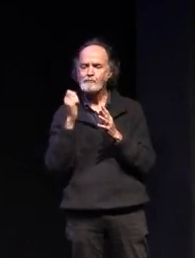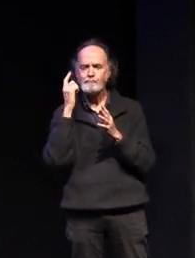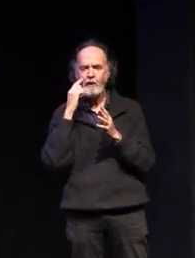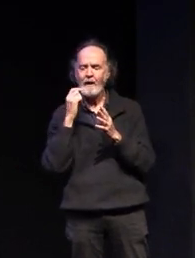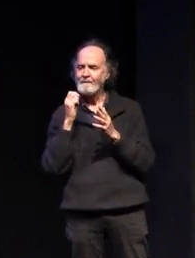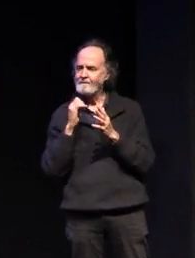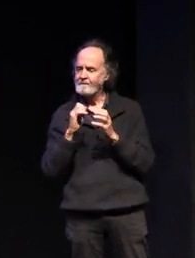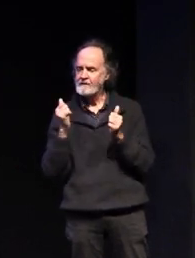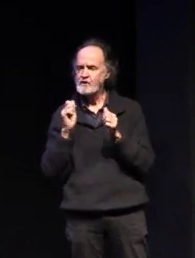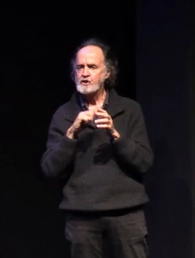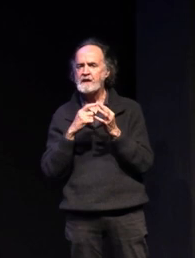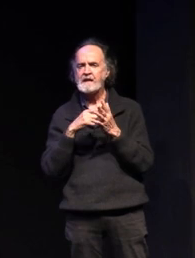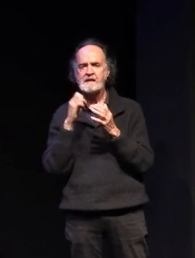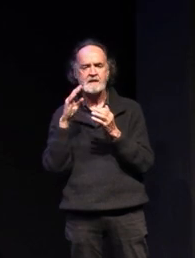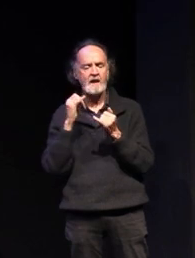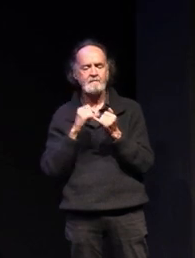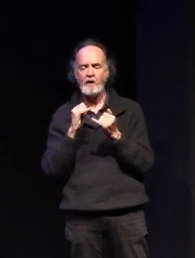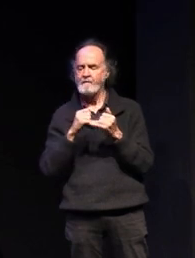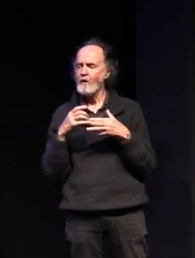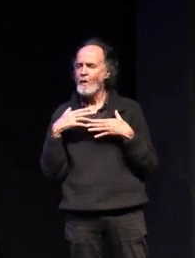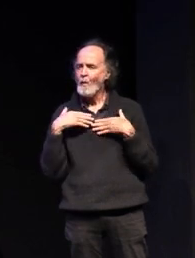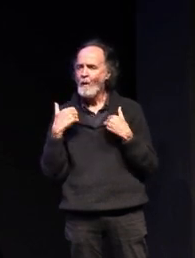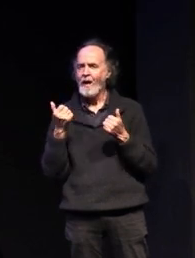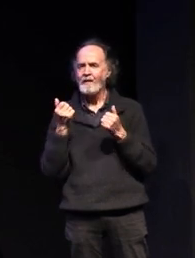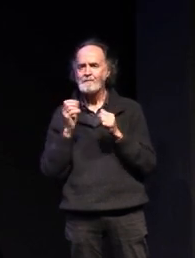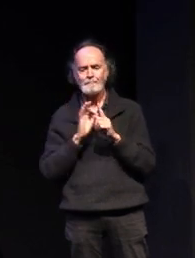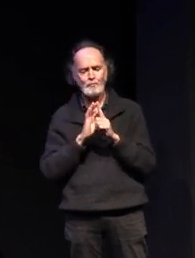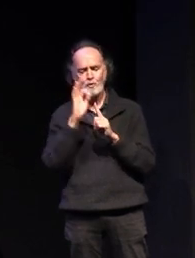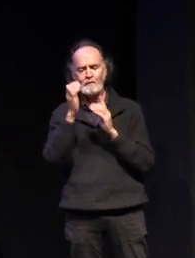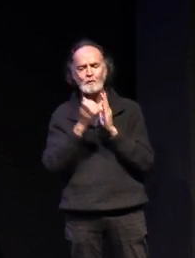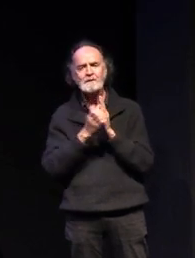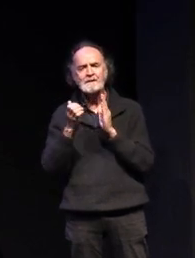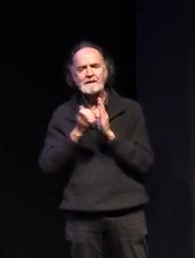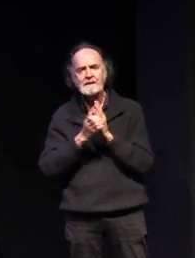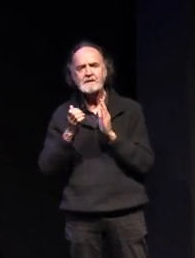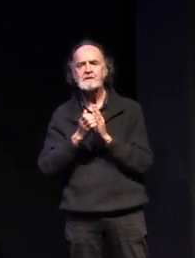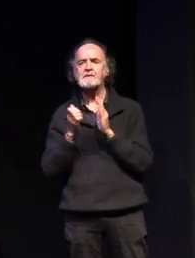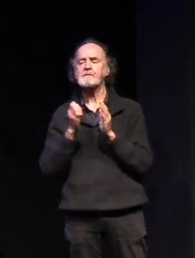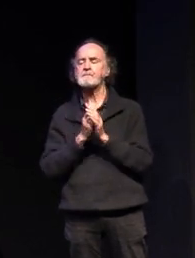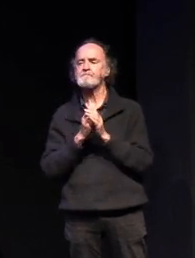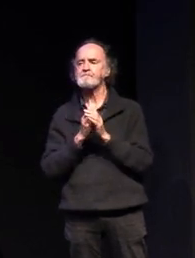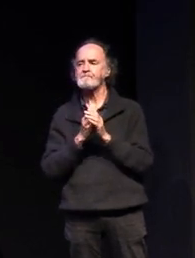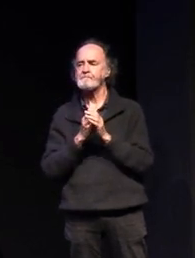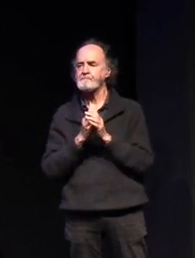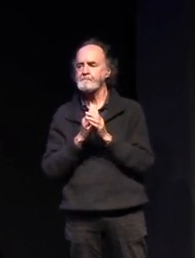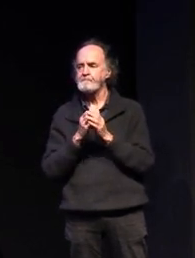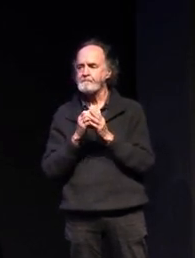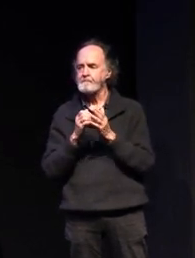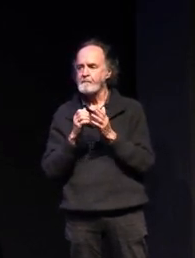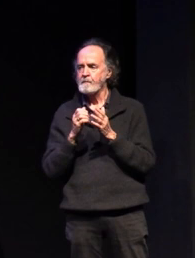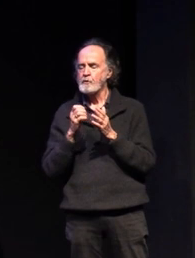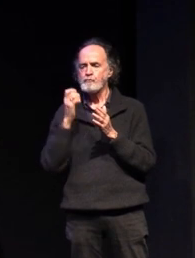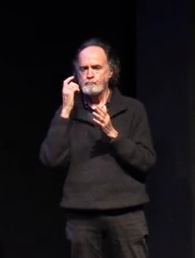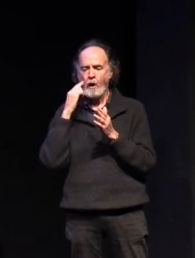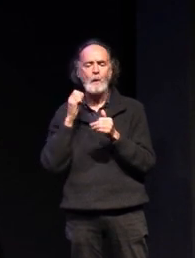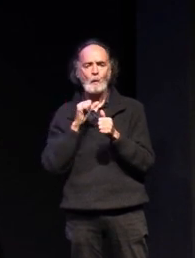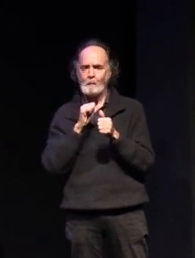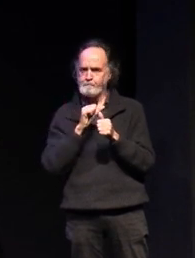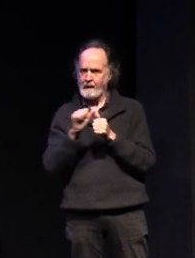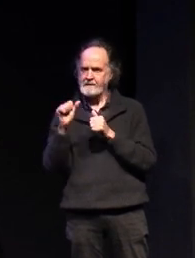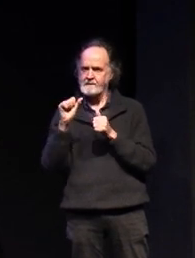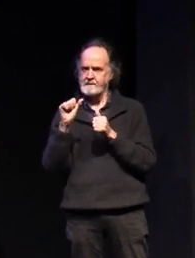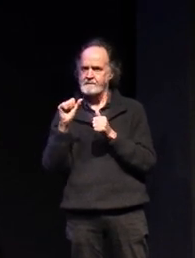be as ready in terms of skills routines and attitudes towards education as best they can by the end of the year